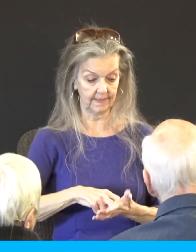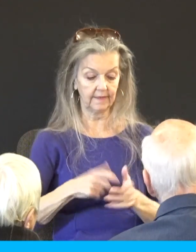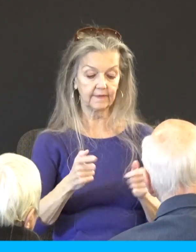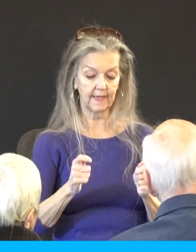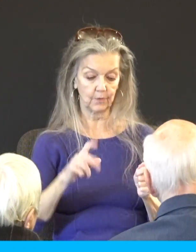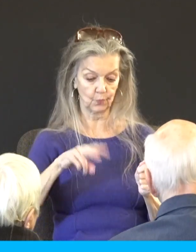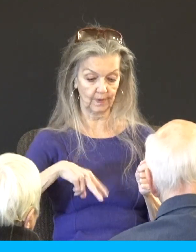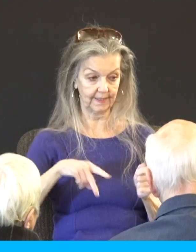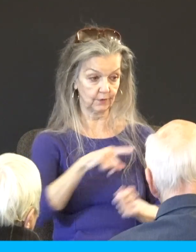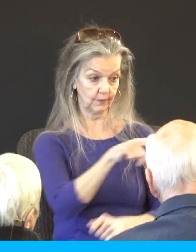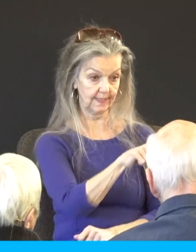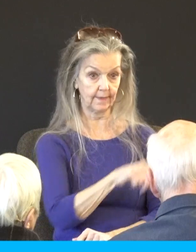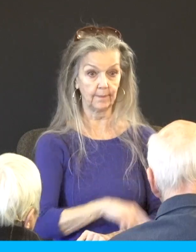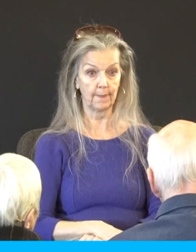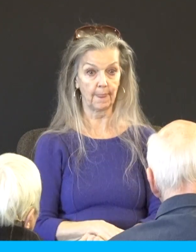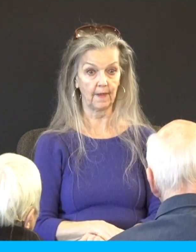because what I have to say is that hard to receive.